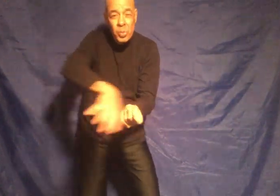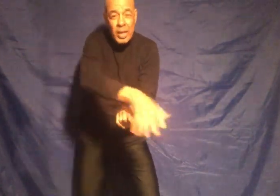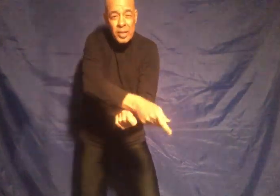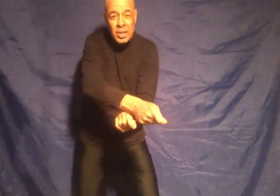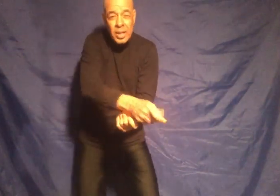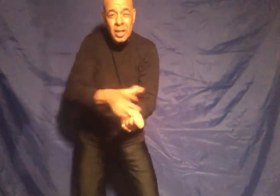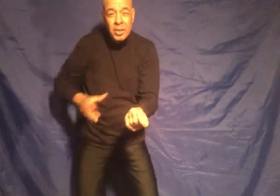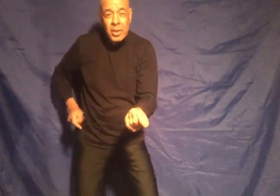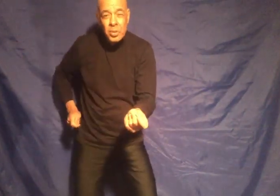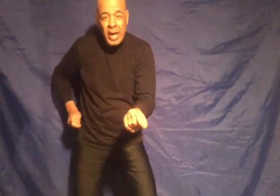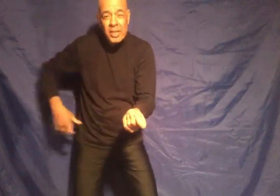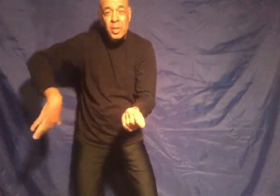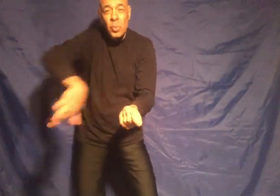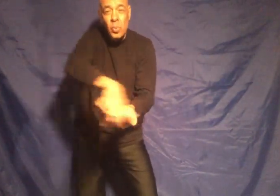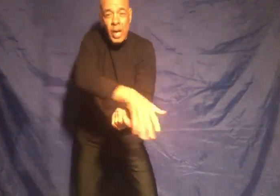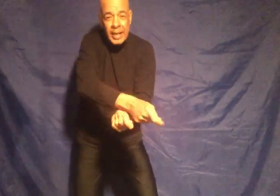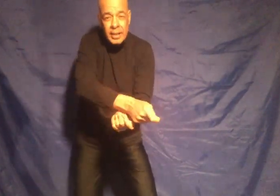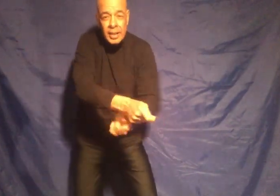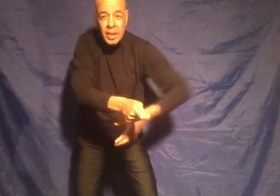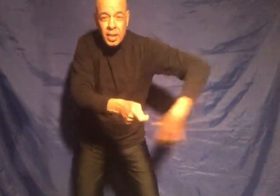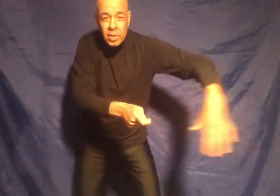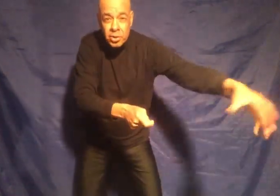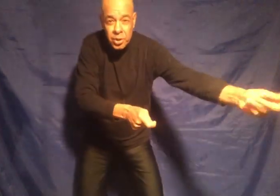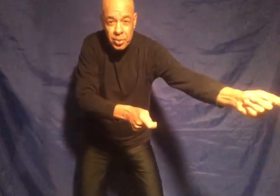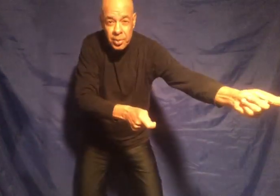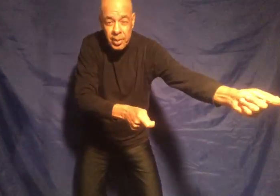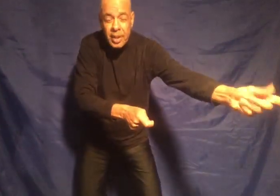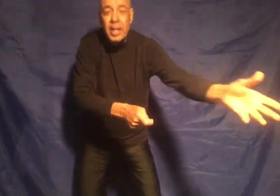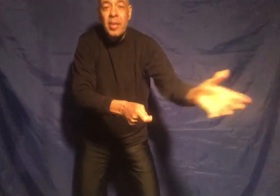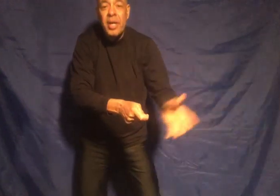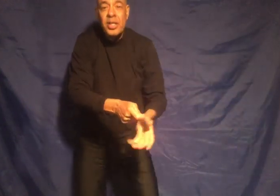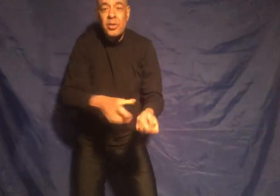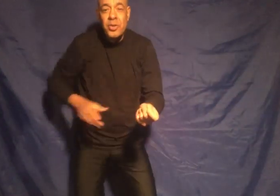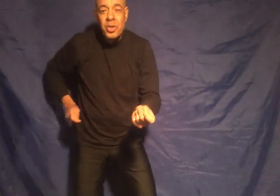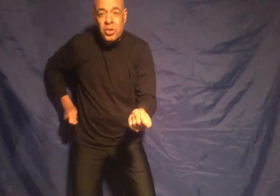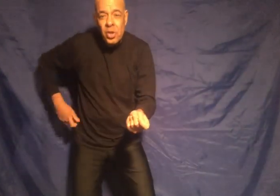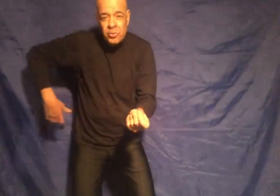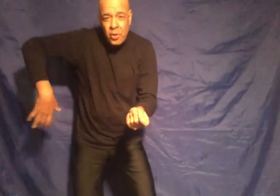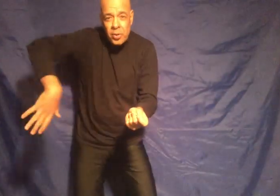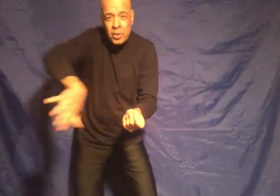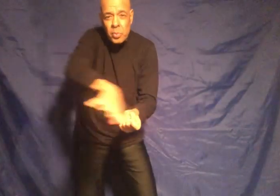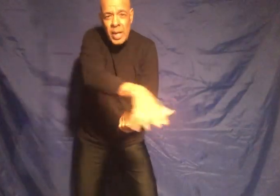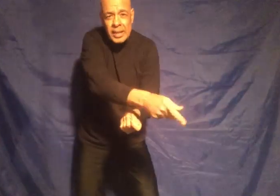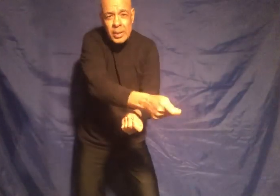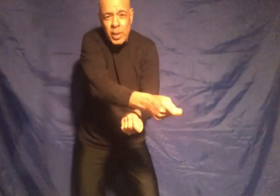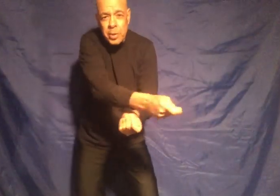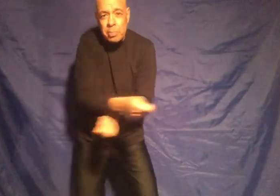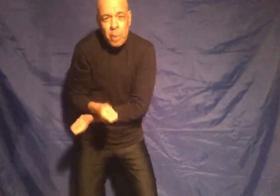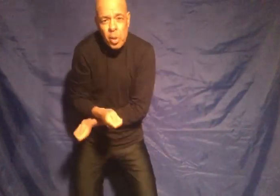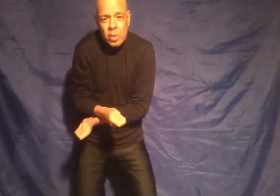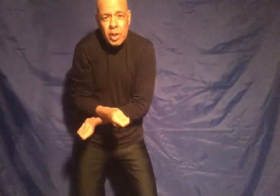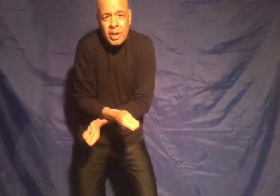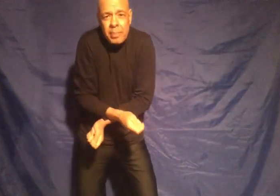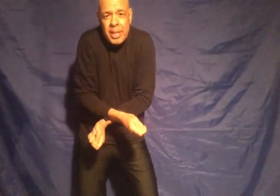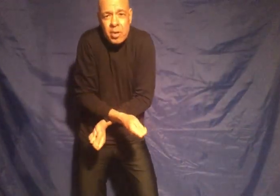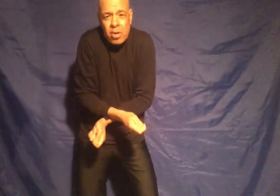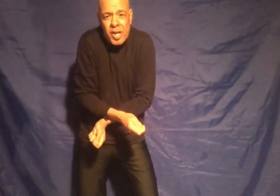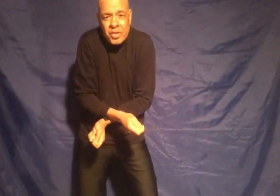once do it twice one two because if you just go forward once when you pull you're going to be crossed